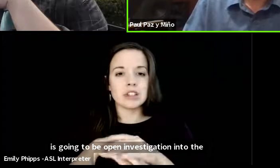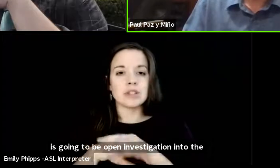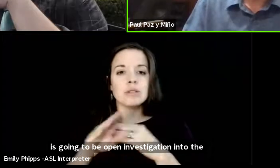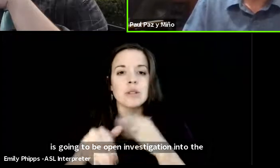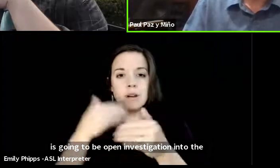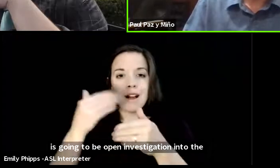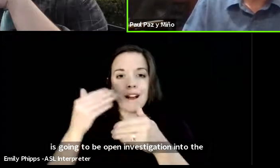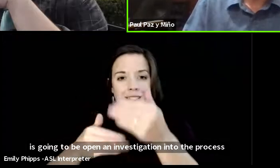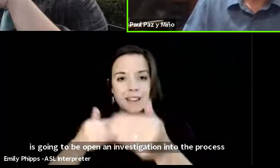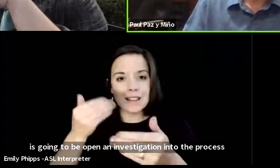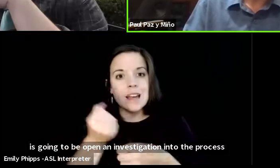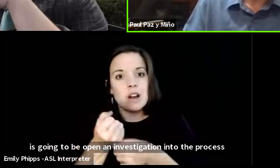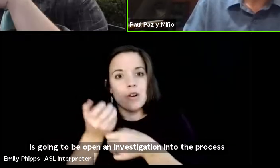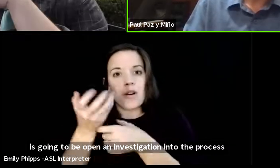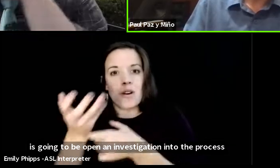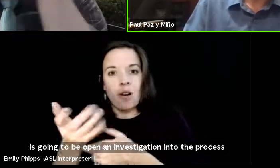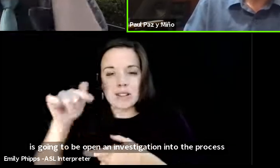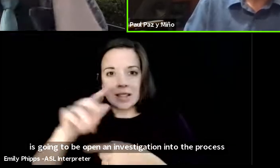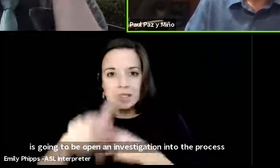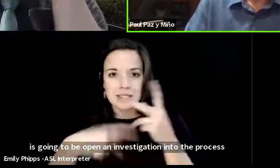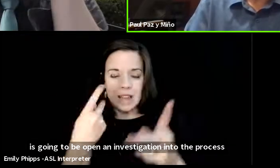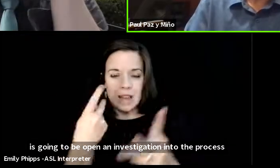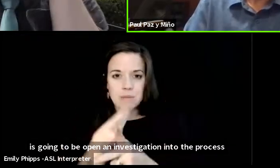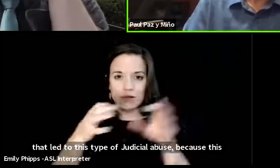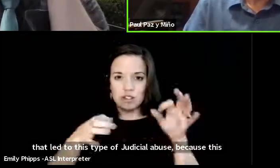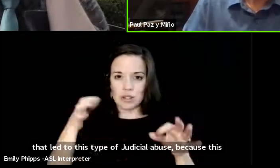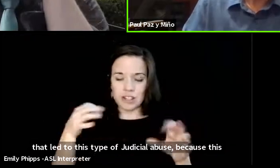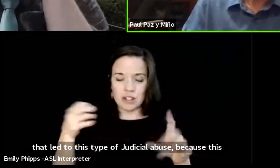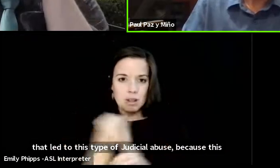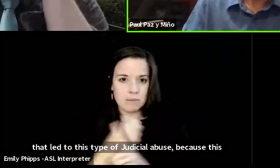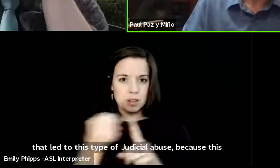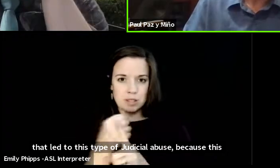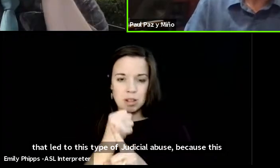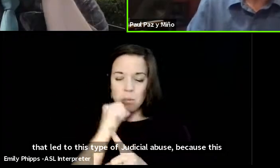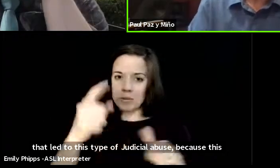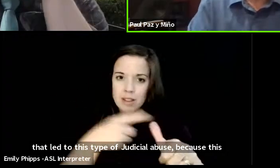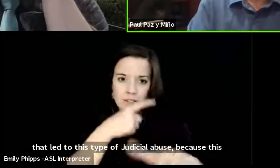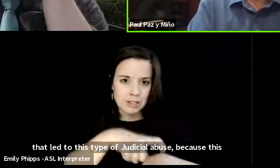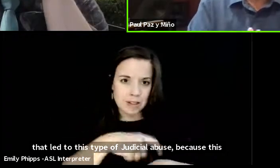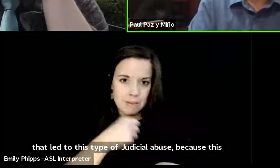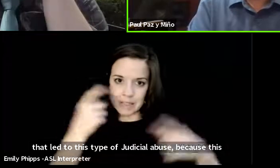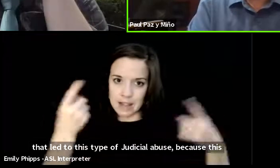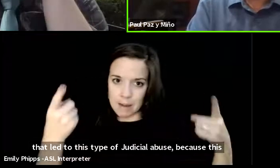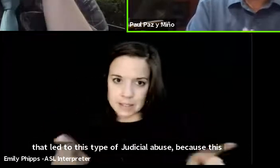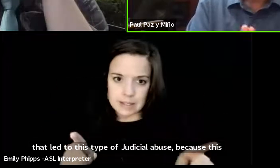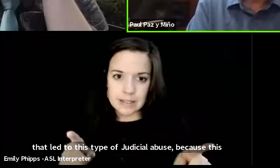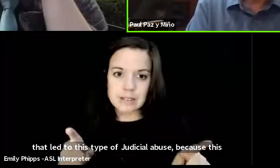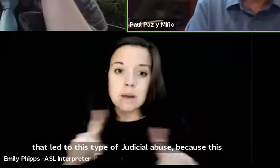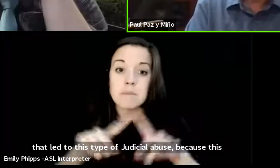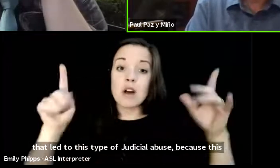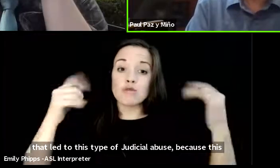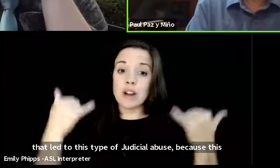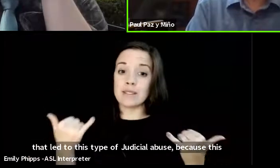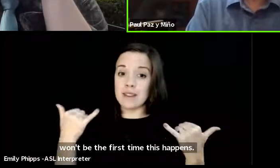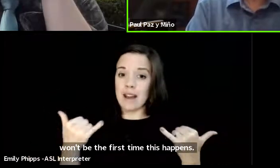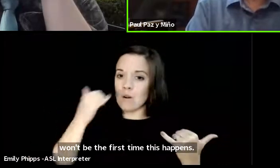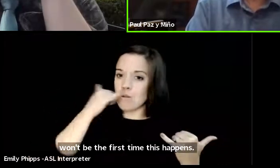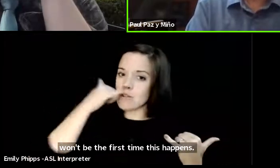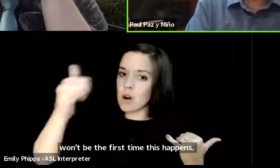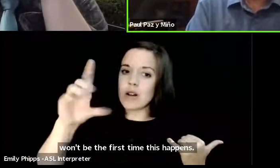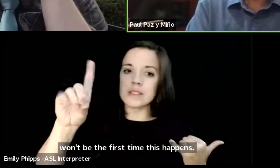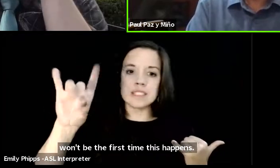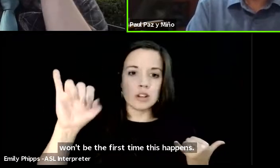led to this type of judicial abuse because this won't be the first time this happens but right now call the doj